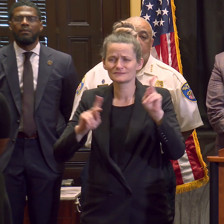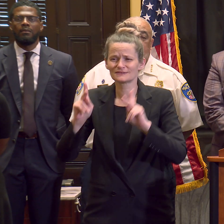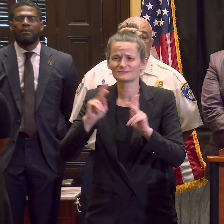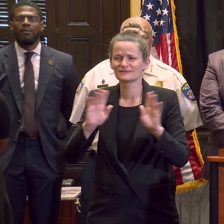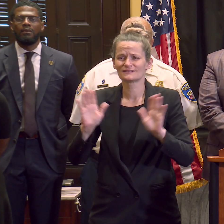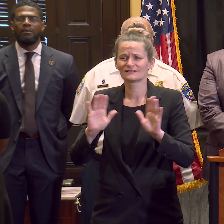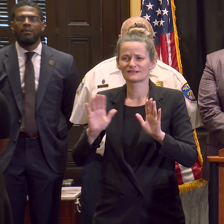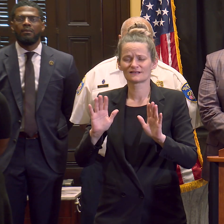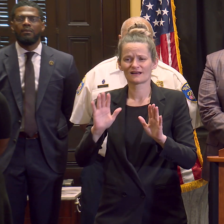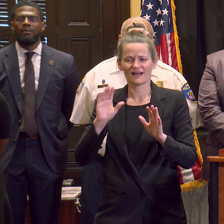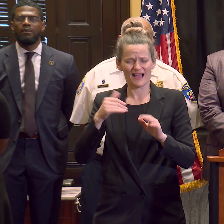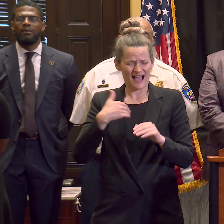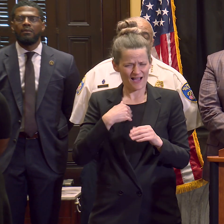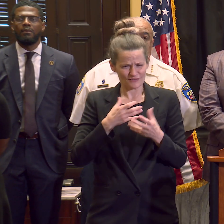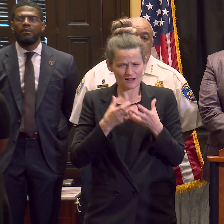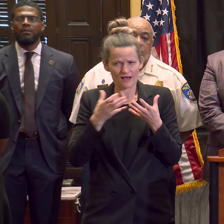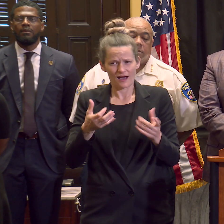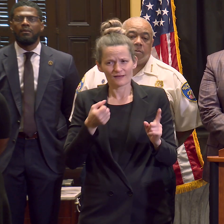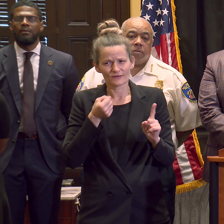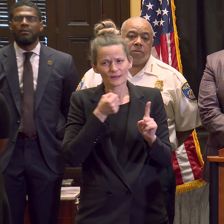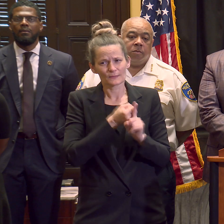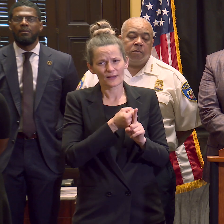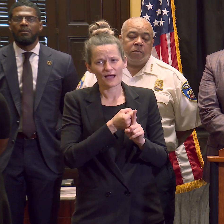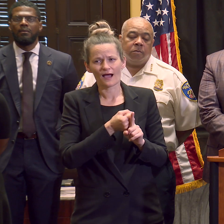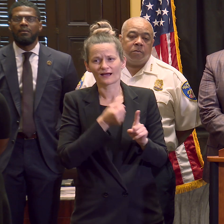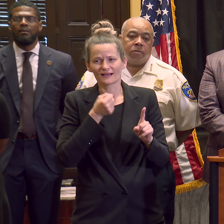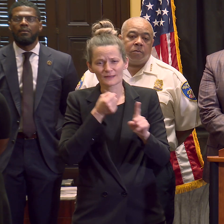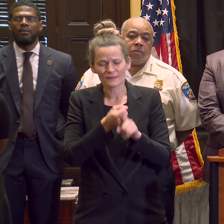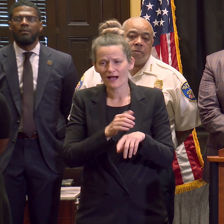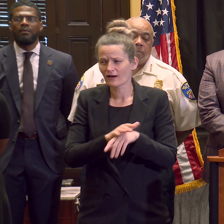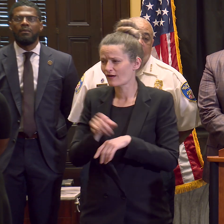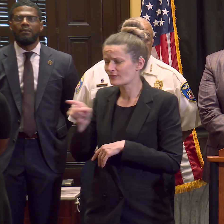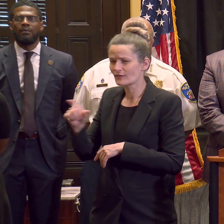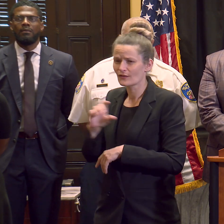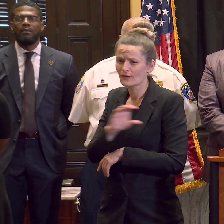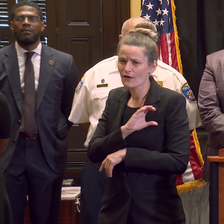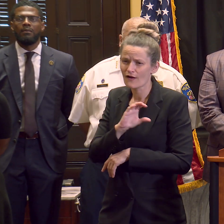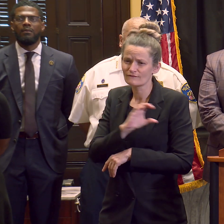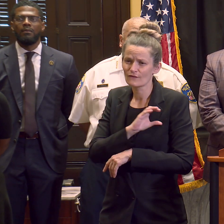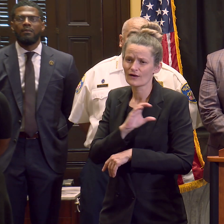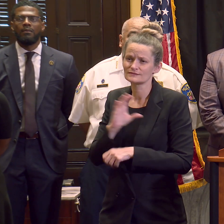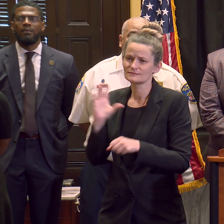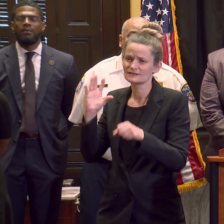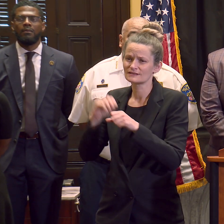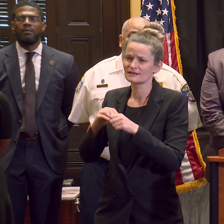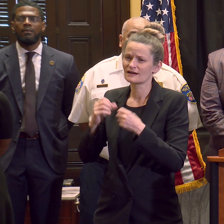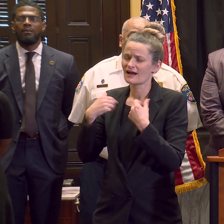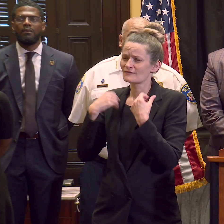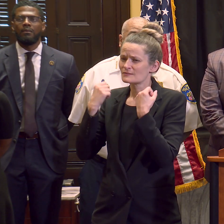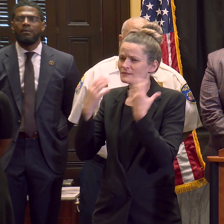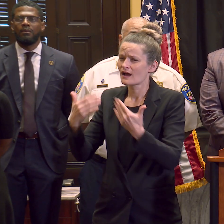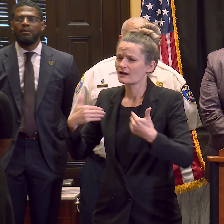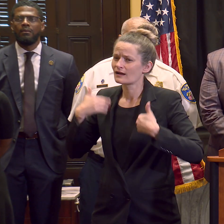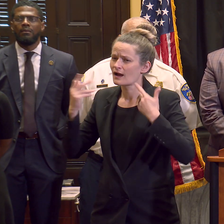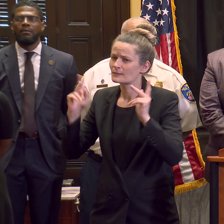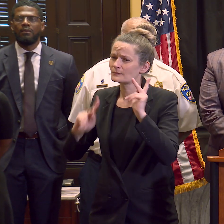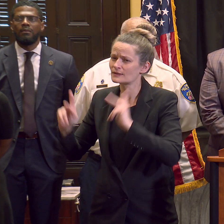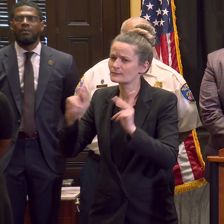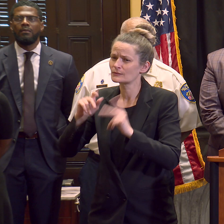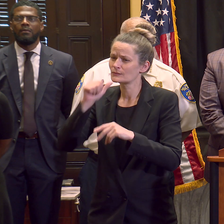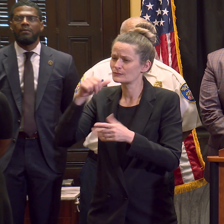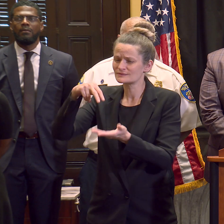same very law enforcement activity that has had it and why many of those young people are on those corners in the first place.